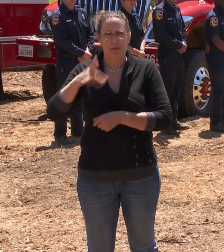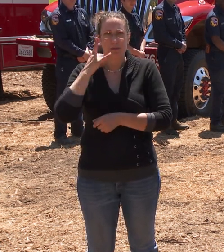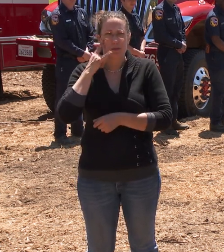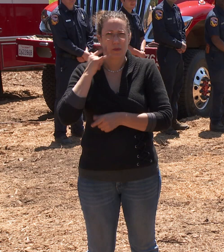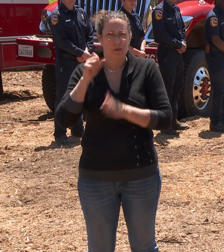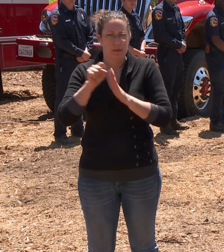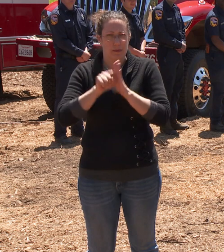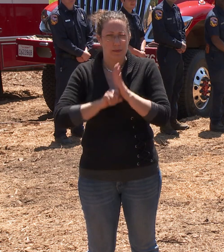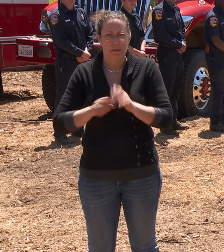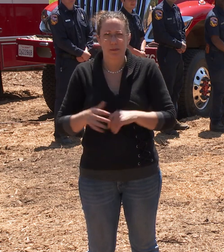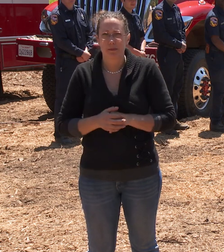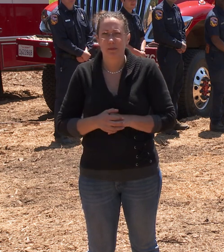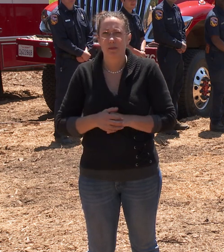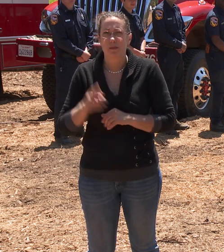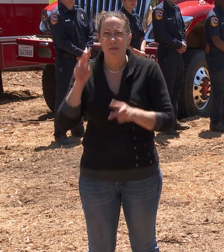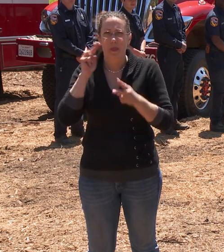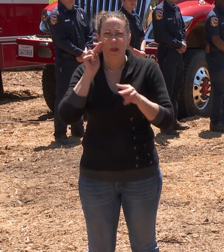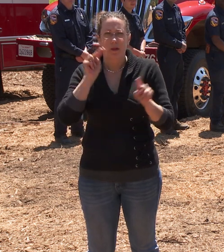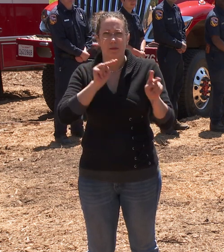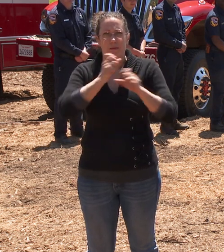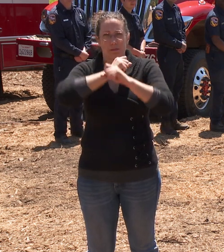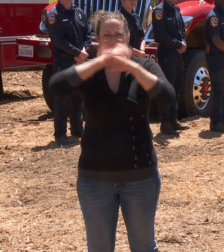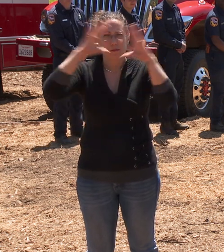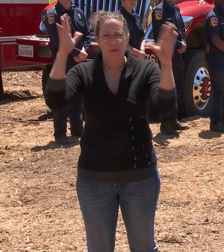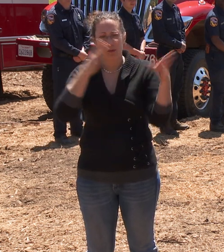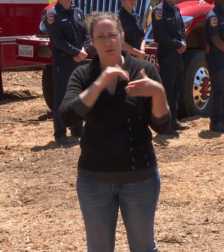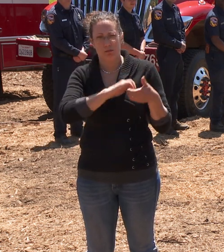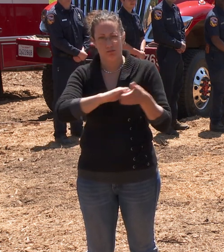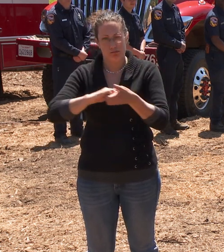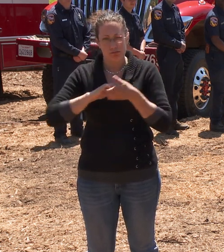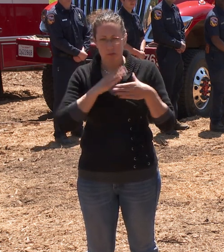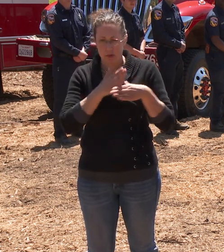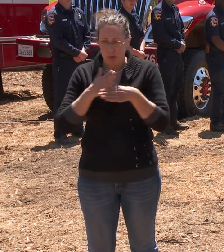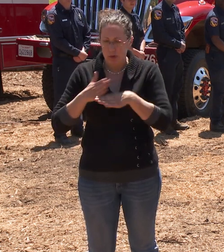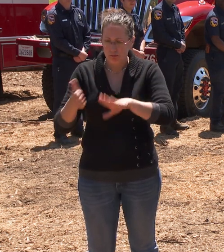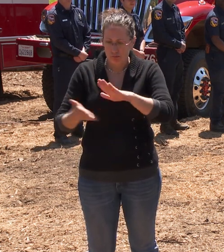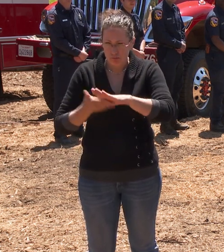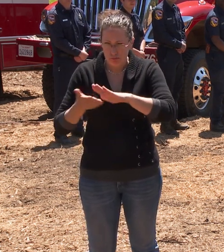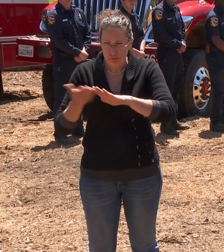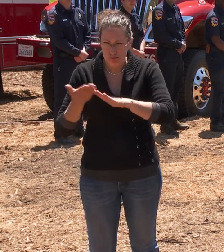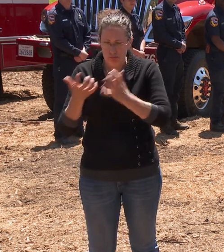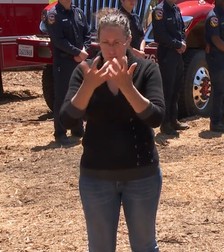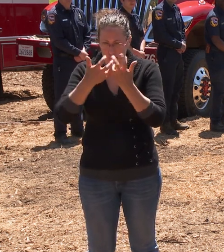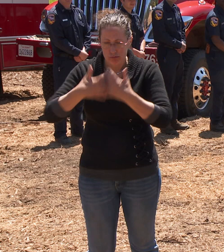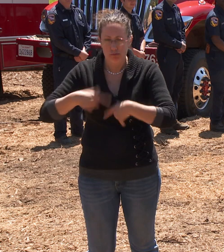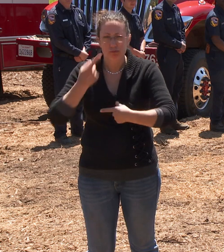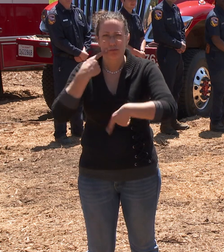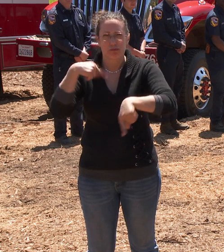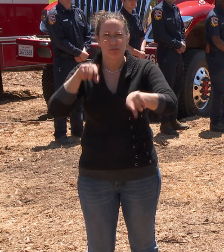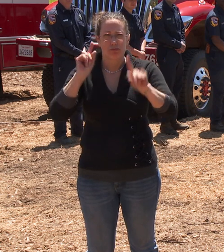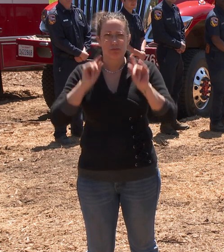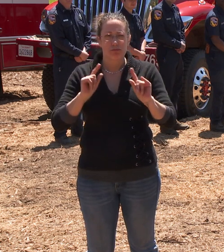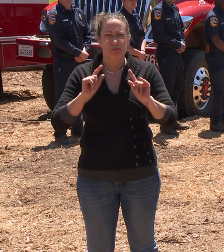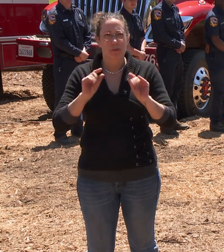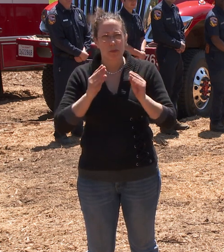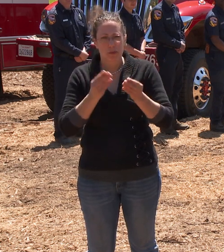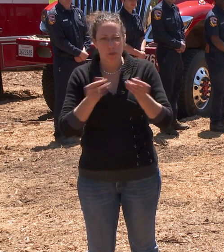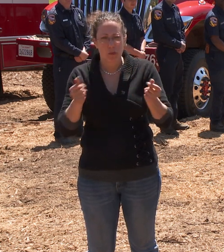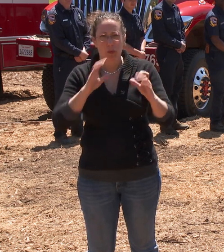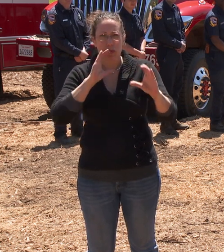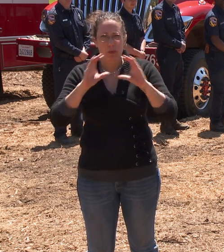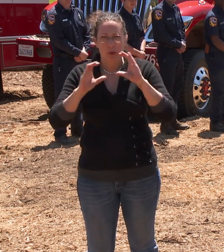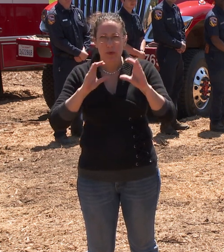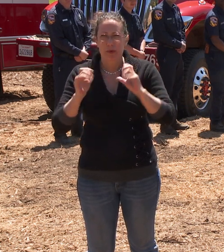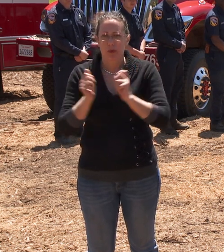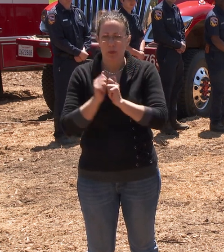This shared vision with Cal Fire has resulted in improved operational efficiency and effective communication with stakeholders and